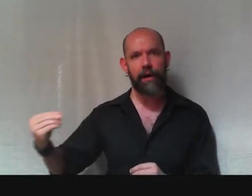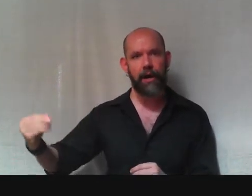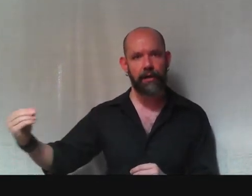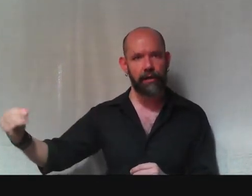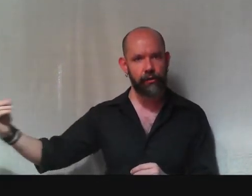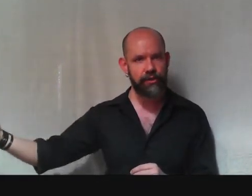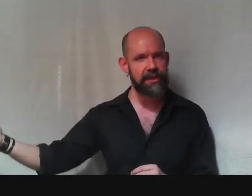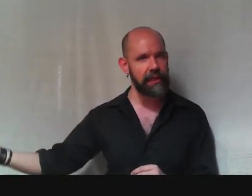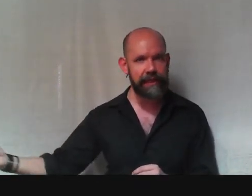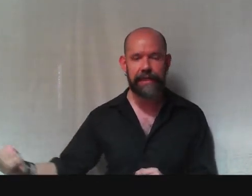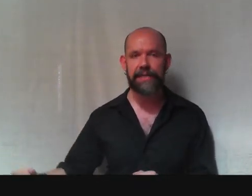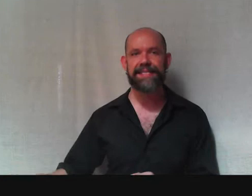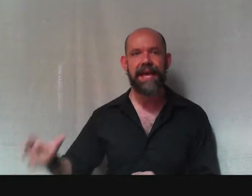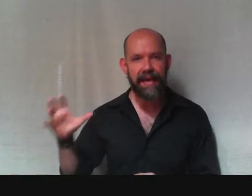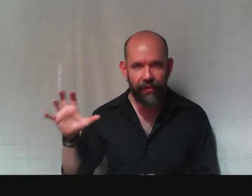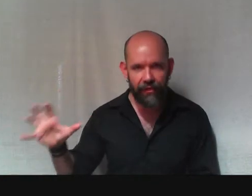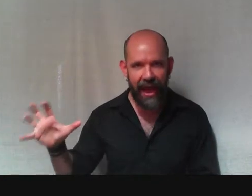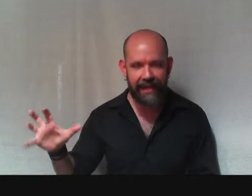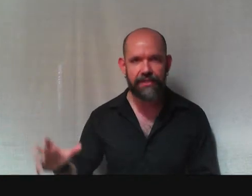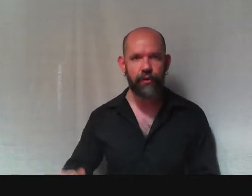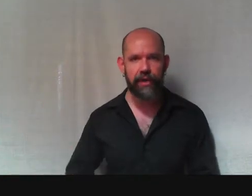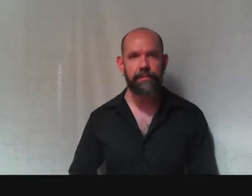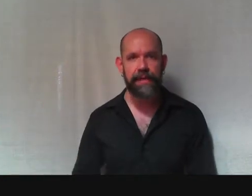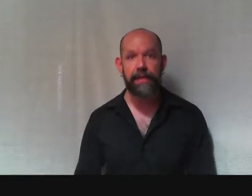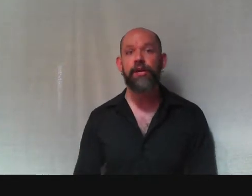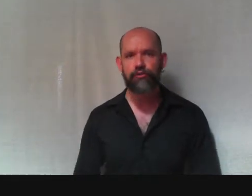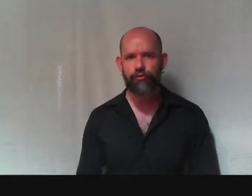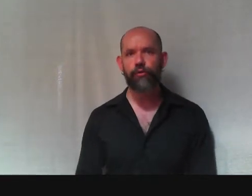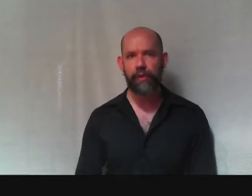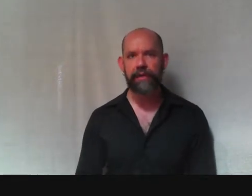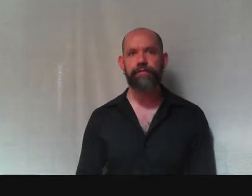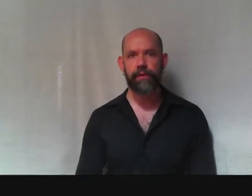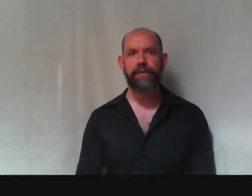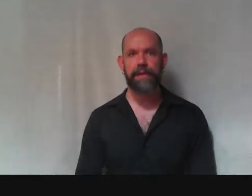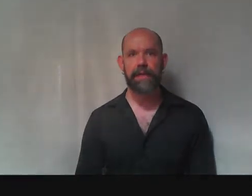our conclusions lead us. That's going to be truly free thinking.